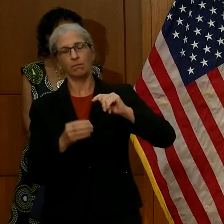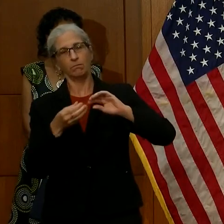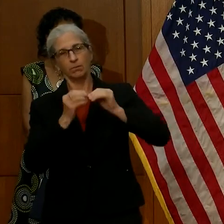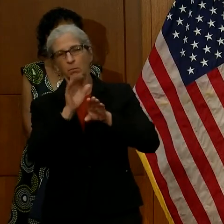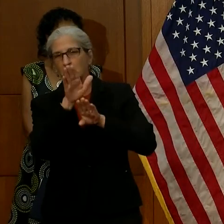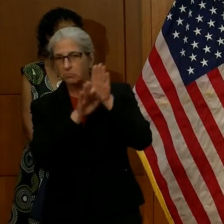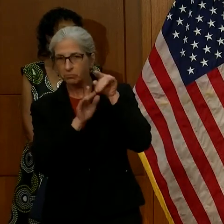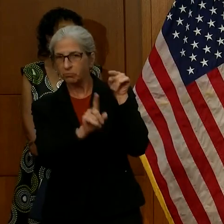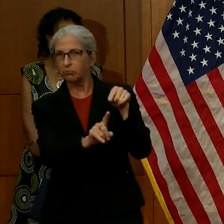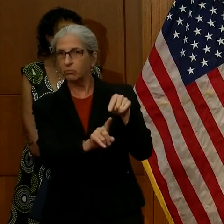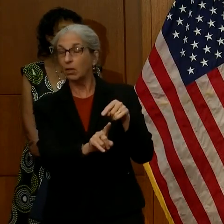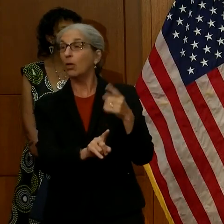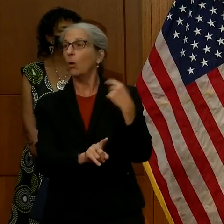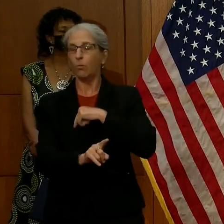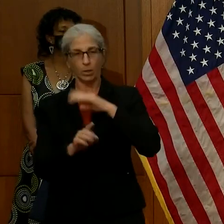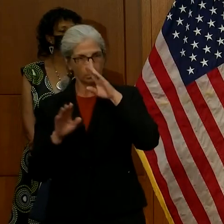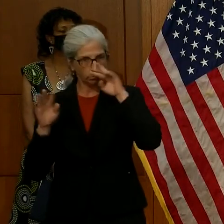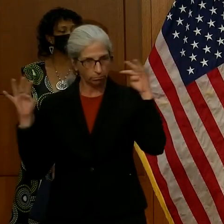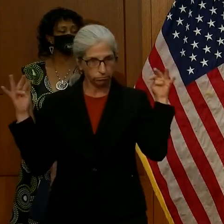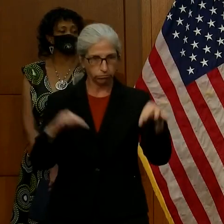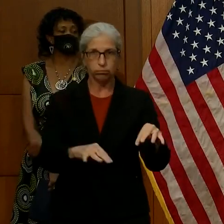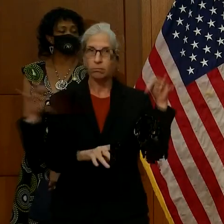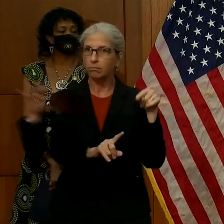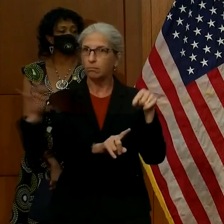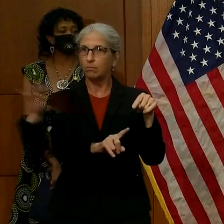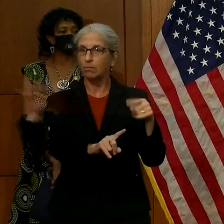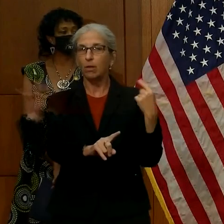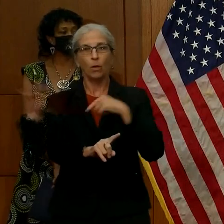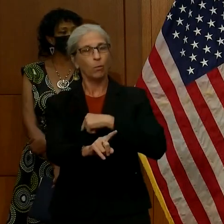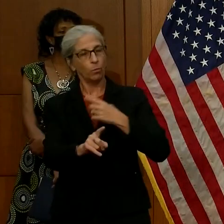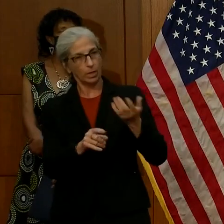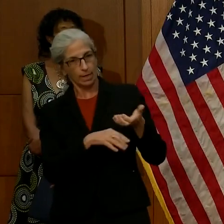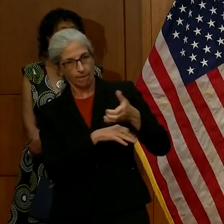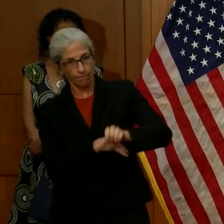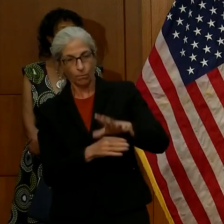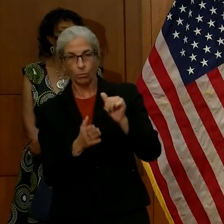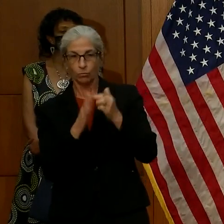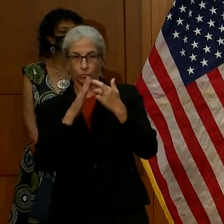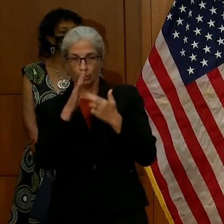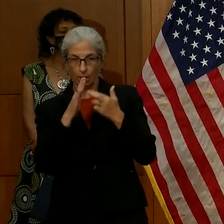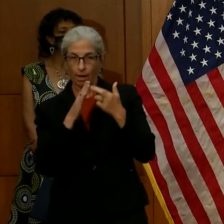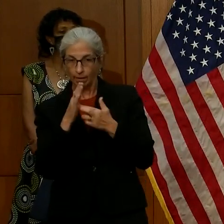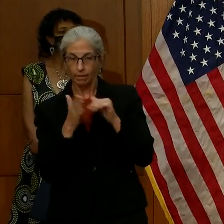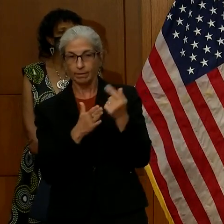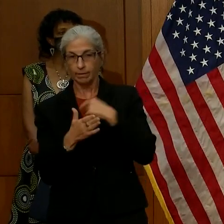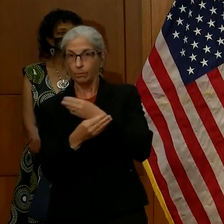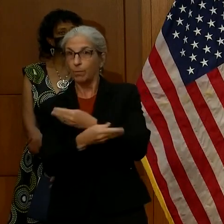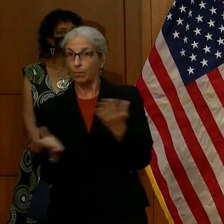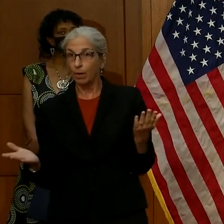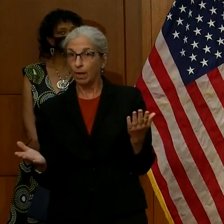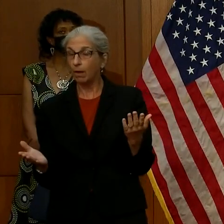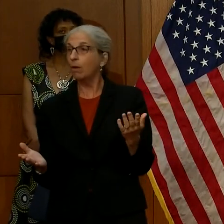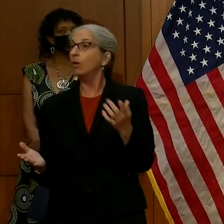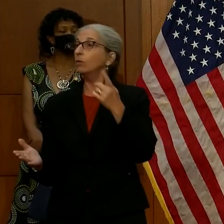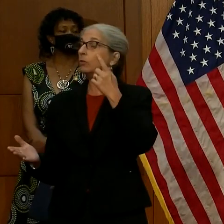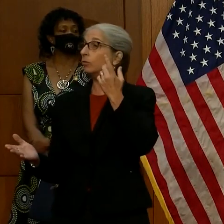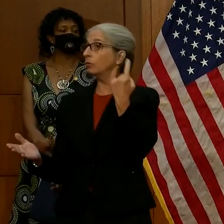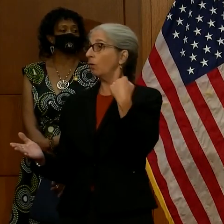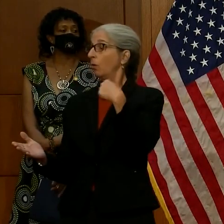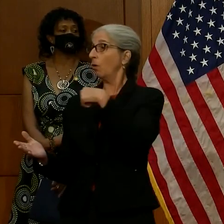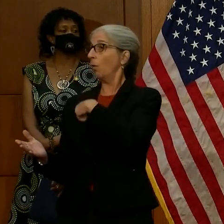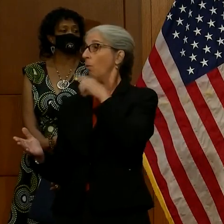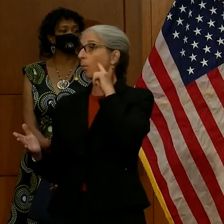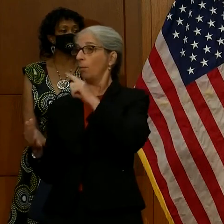particular attention to those areas, enforcing the guidelines that we have put forward. And so visits are being made to